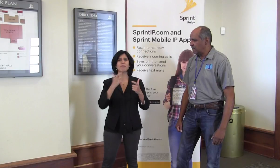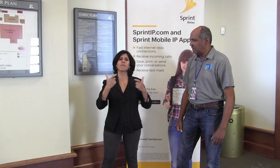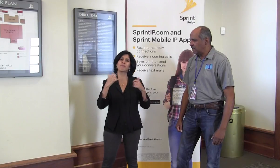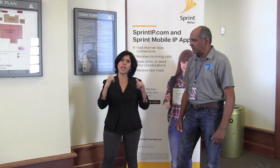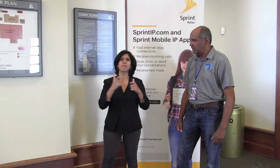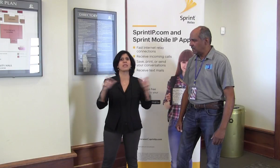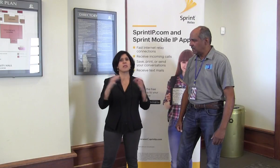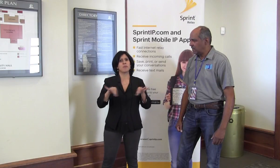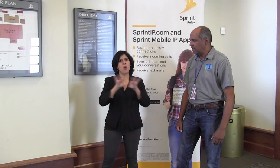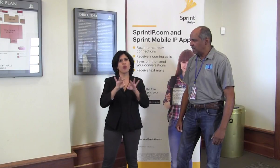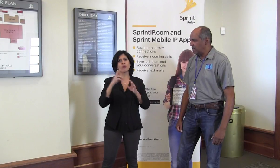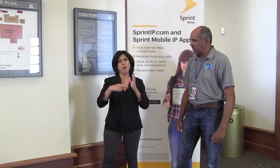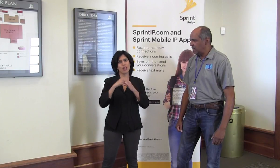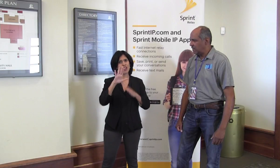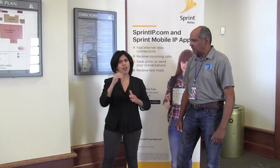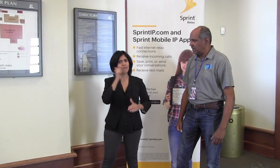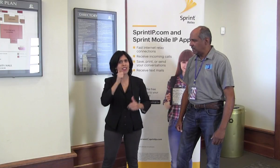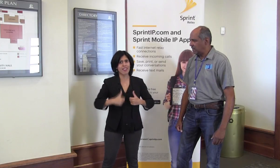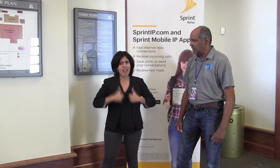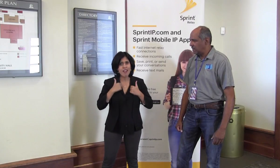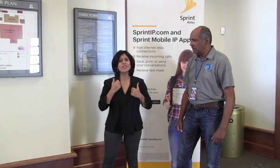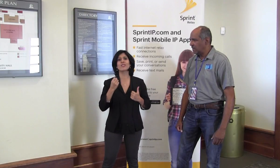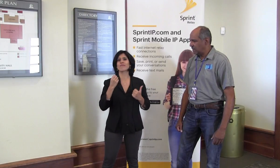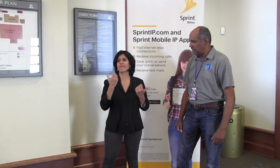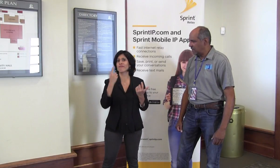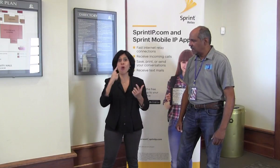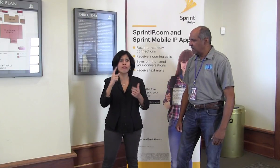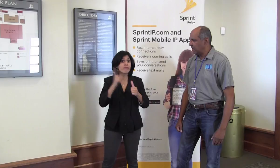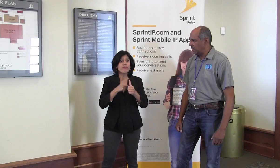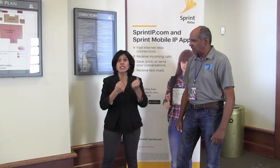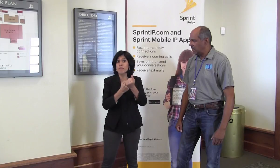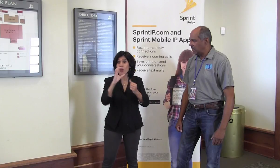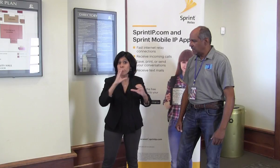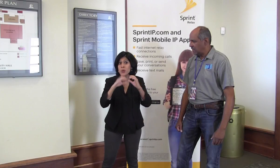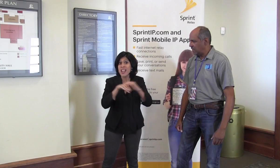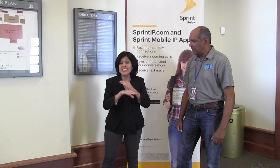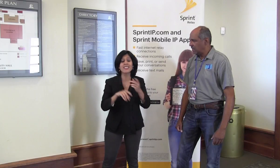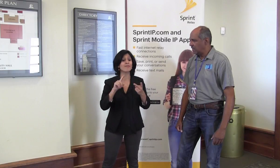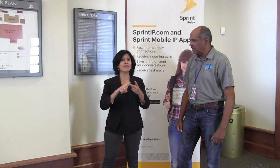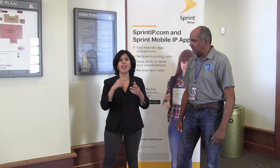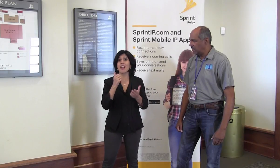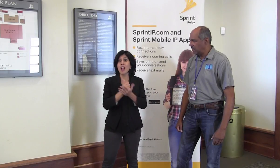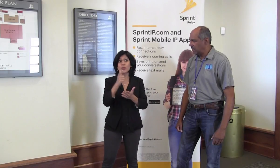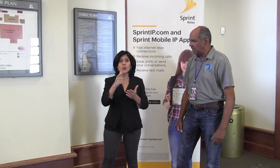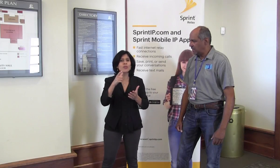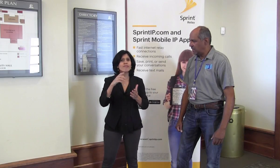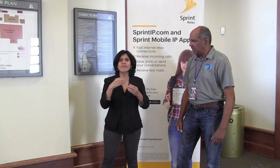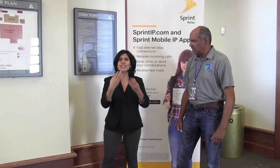amazing how fast it changes. So these events are important to show people how technology can help them in their everyday lives.